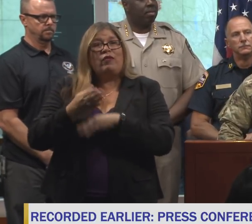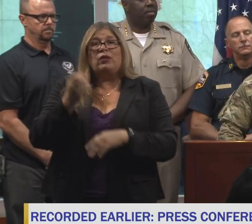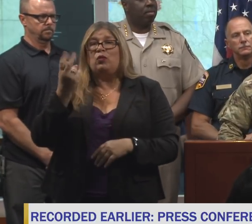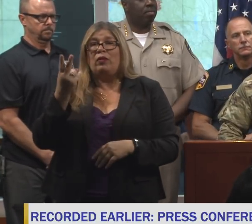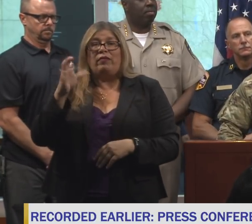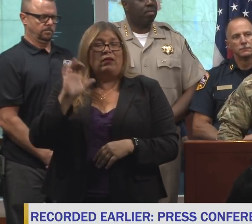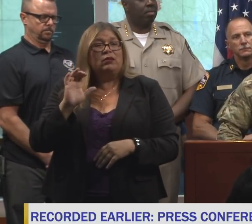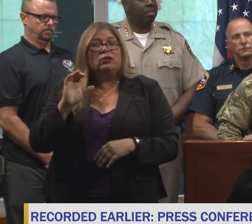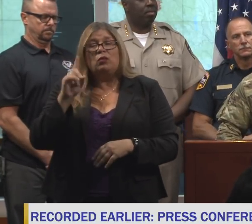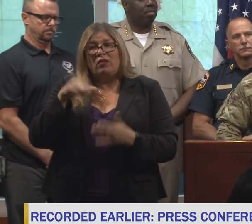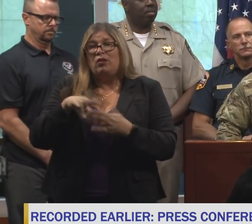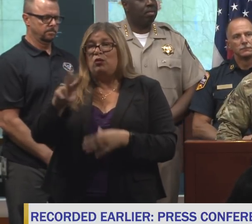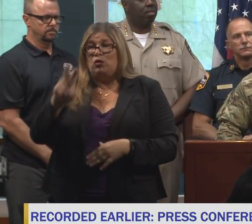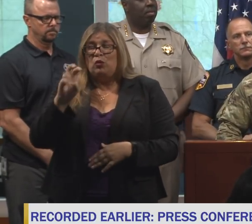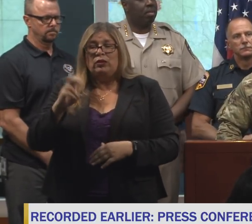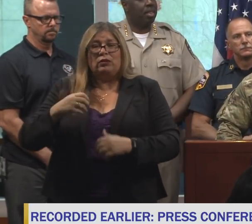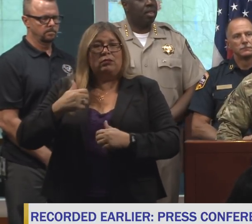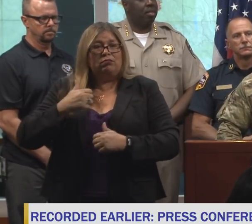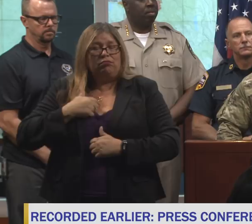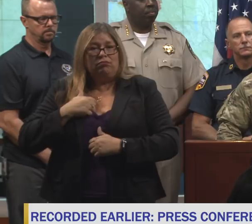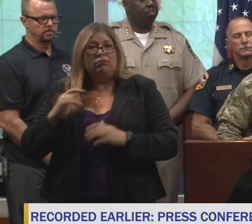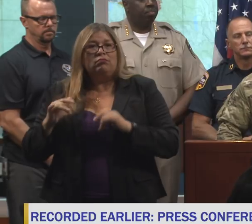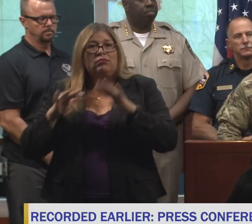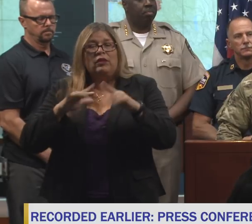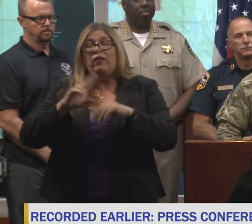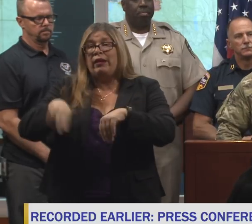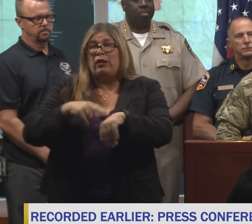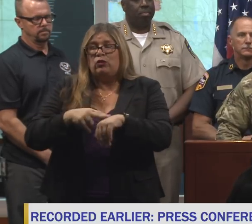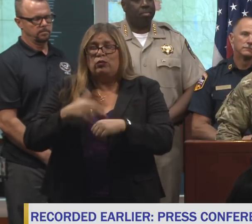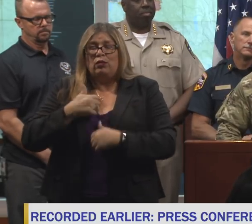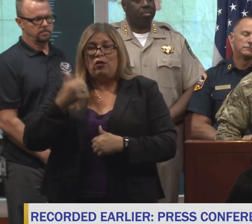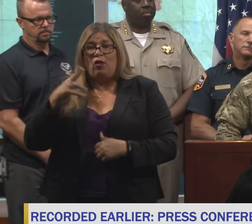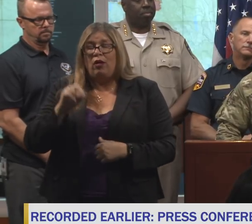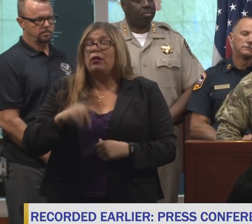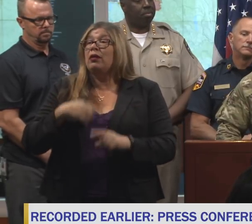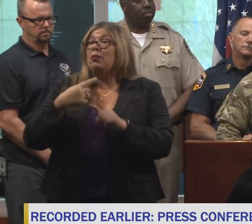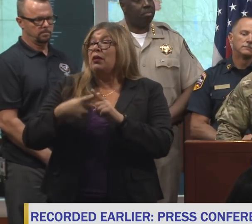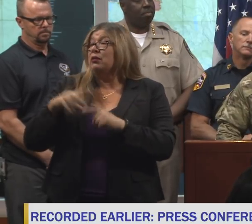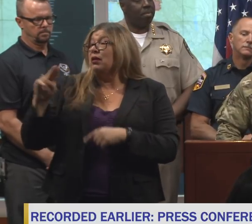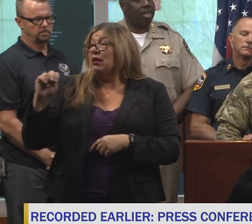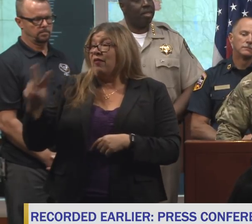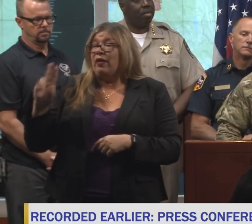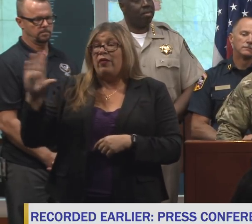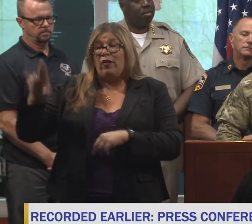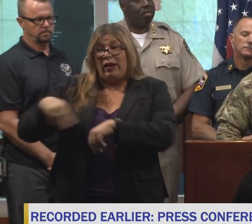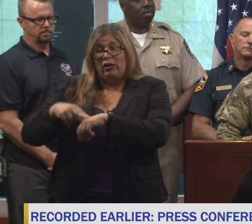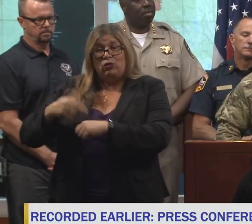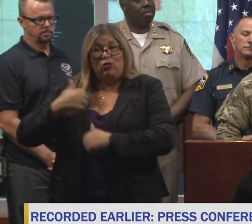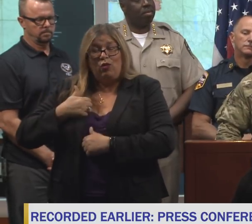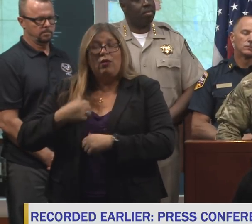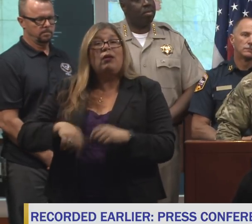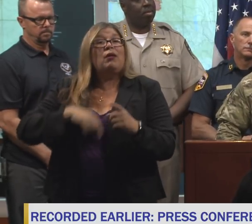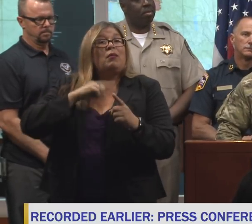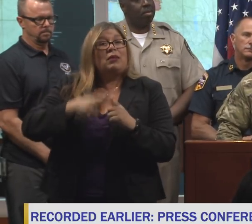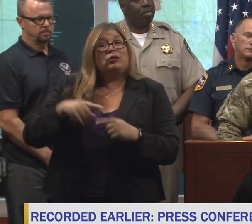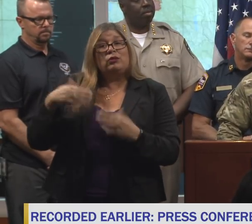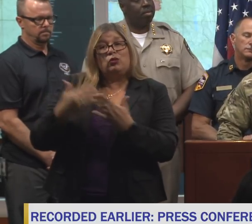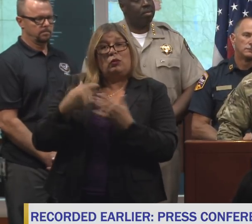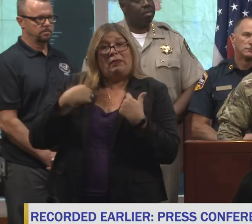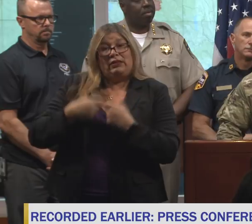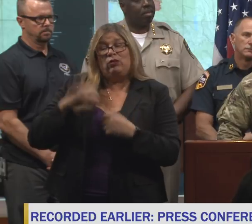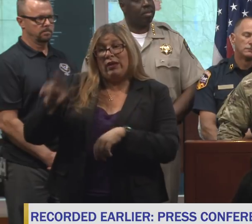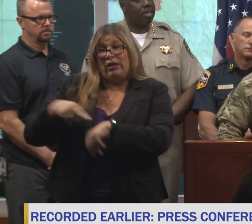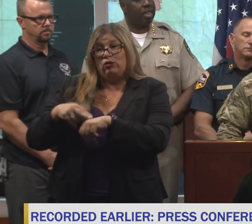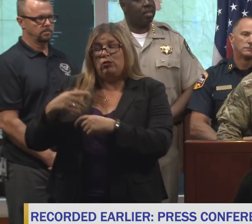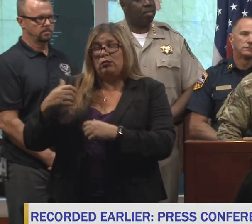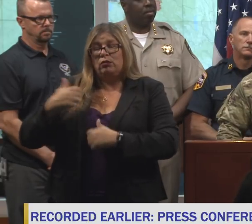from the California National Guard, assisted by soldiers and airmen from both the Nevada National Guard and the New Mexico National Guard, providing a broad